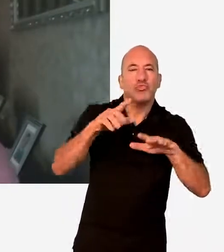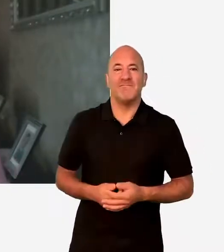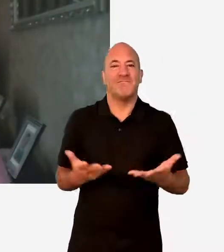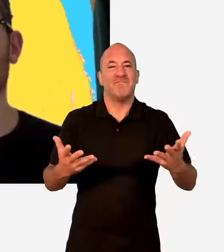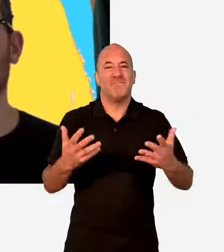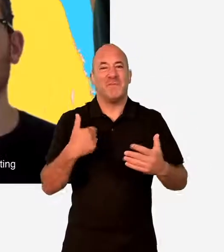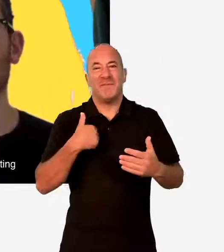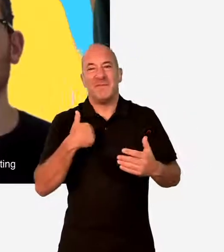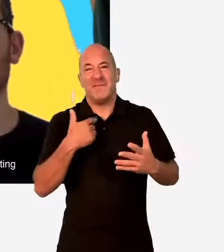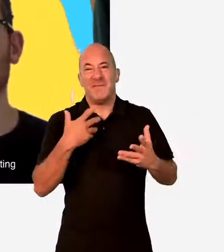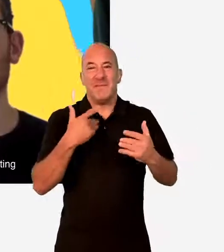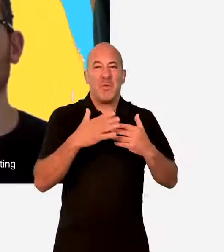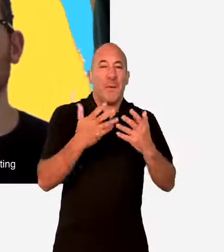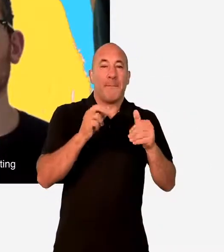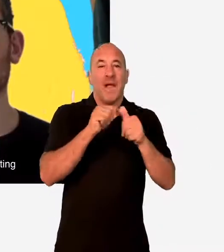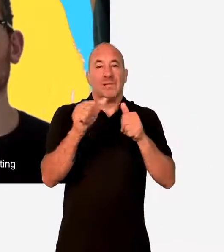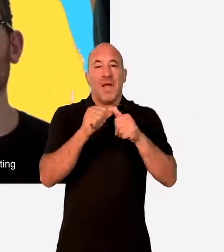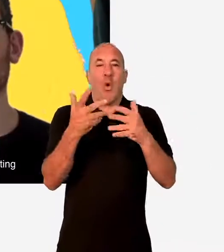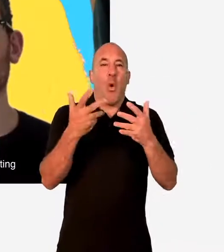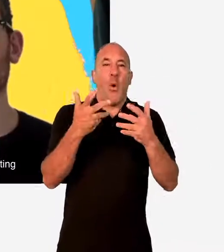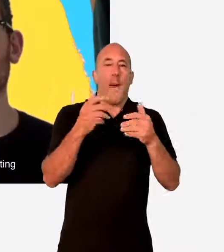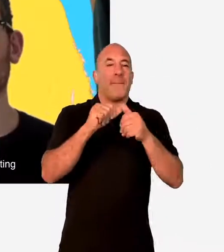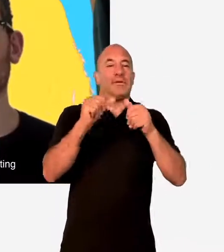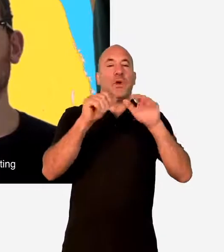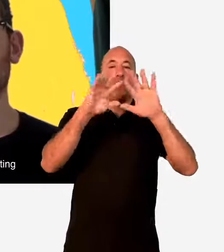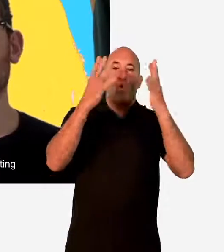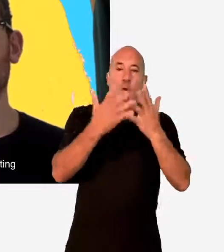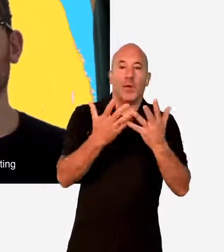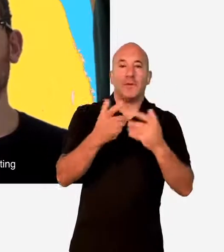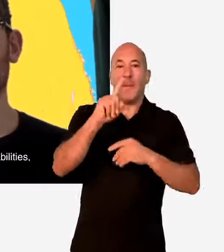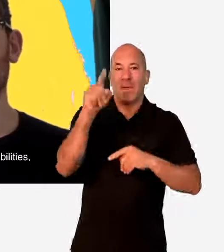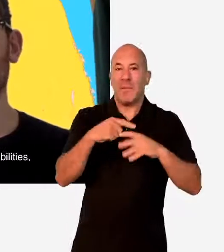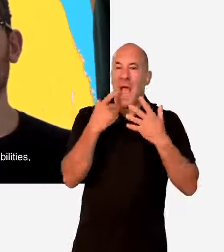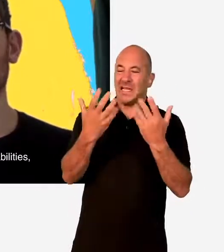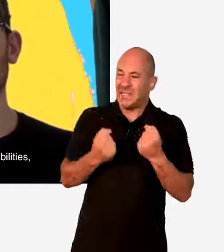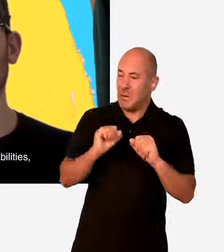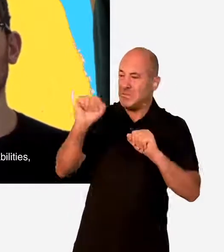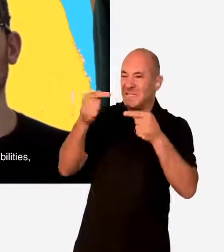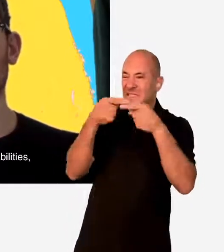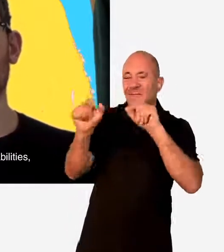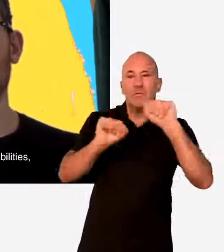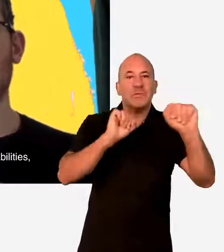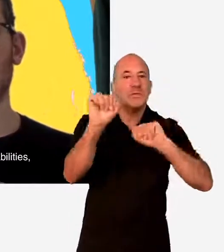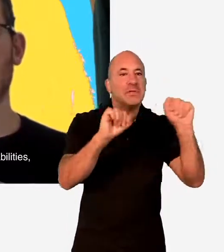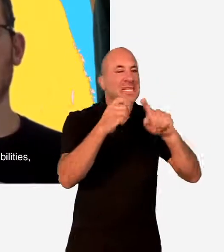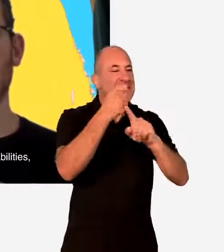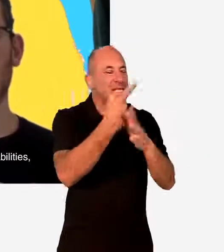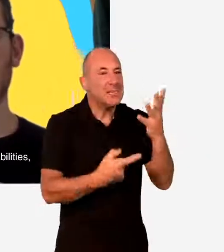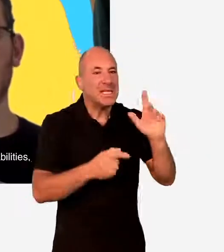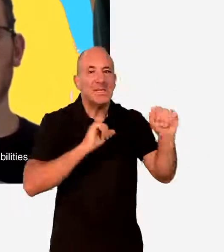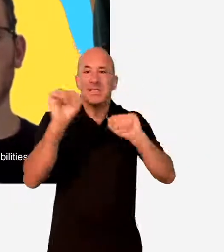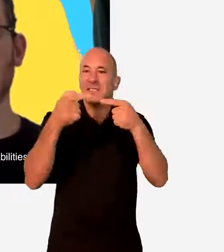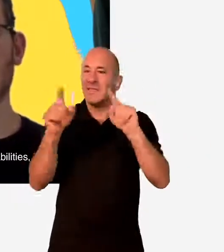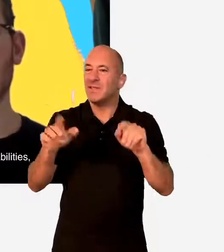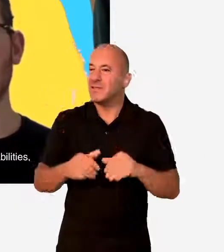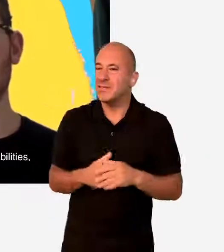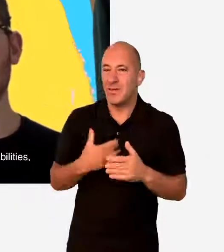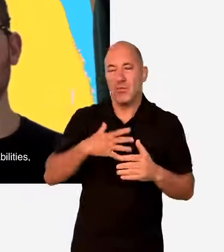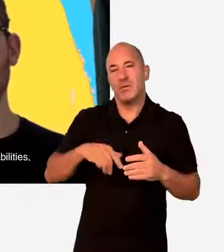I'd probably say more, I'd probably say more, but better or more accepting kind of world of people with differences or